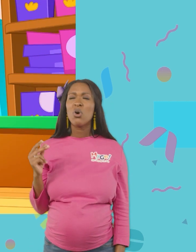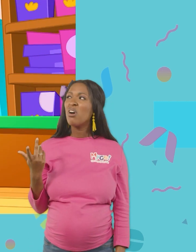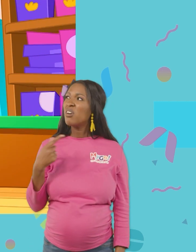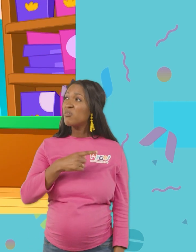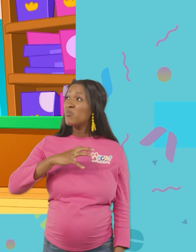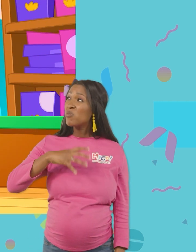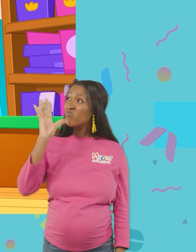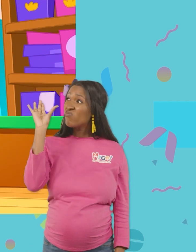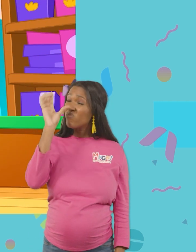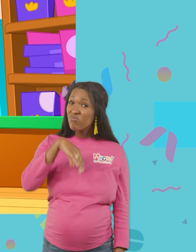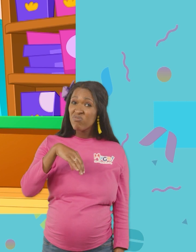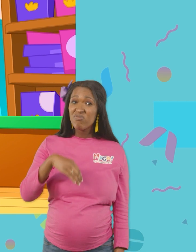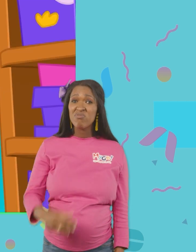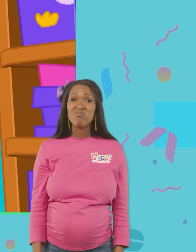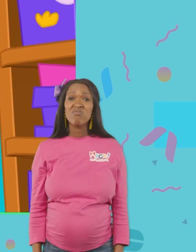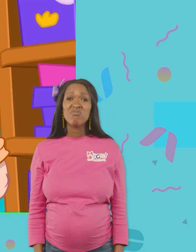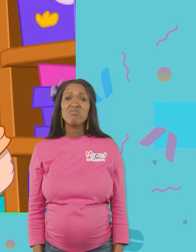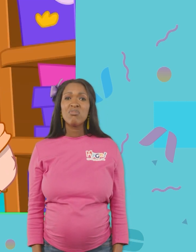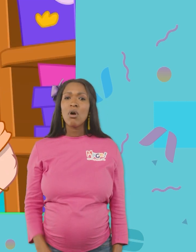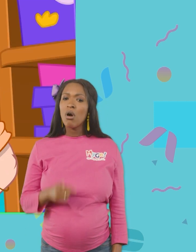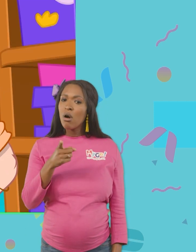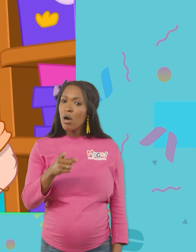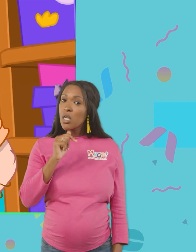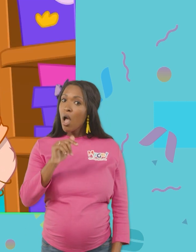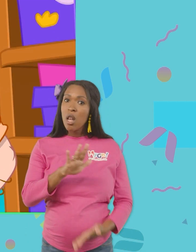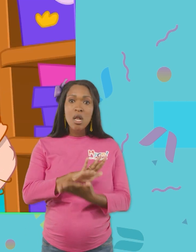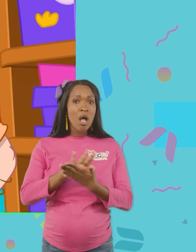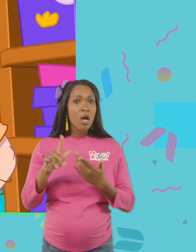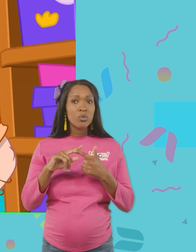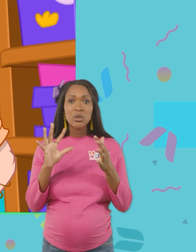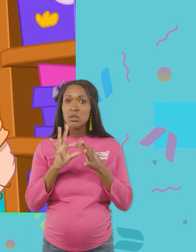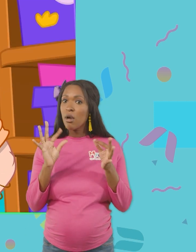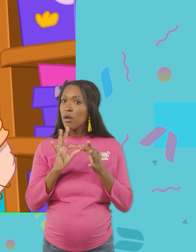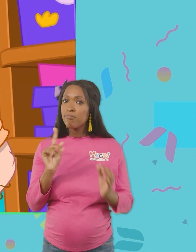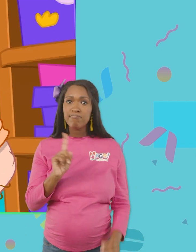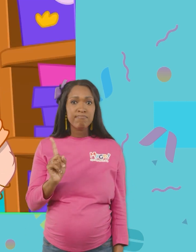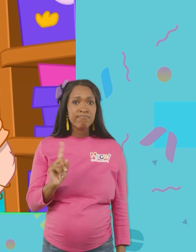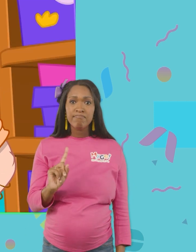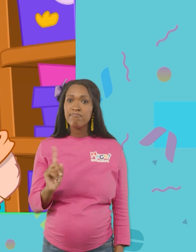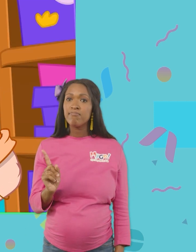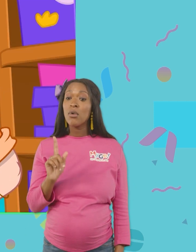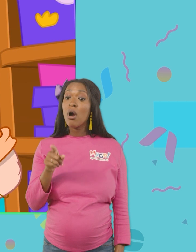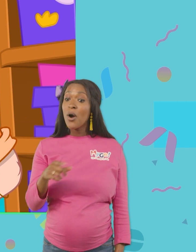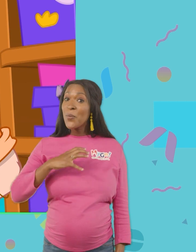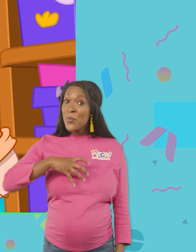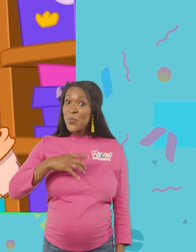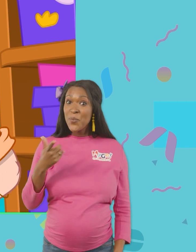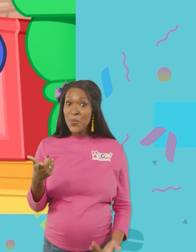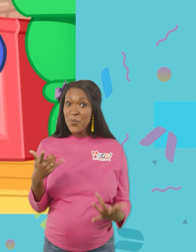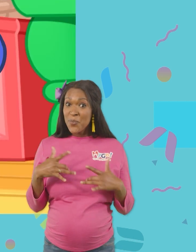Morphle is being weird. Now, Mila, that's not a nice thing to say. Hey, Morphle, what's up? No.